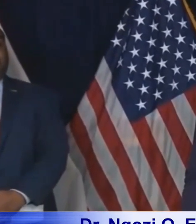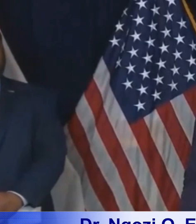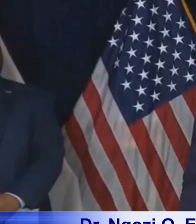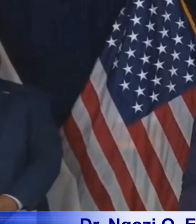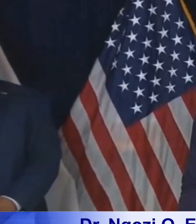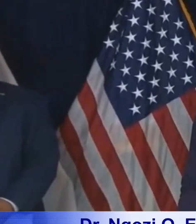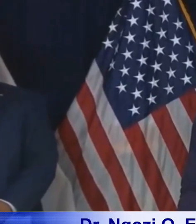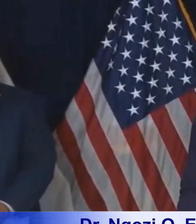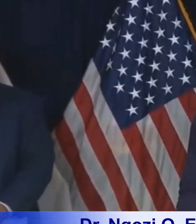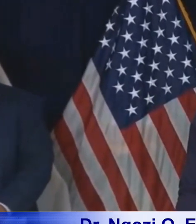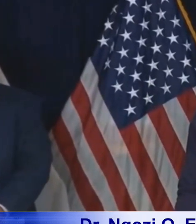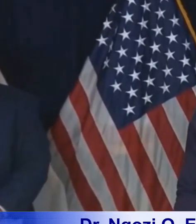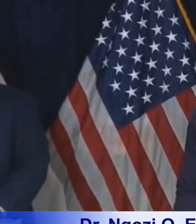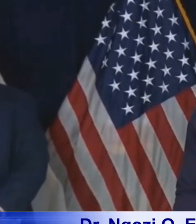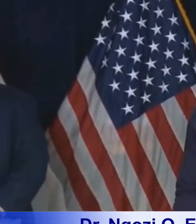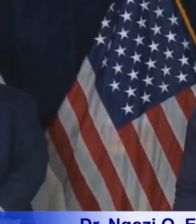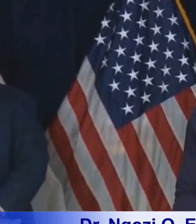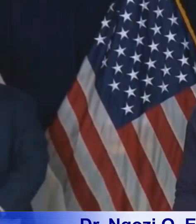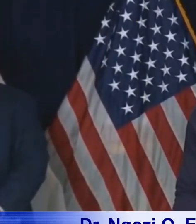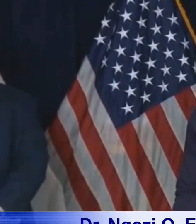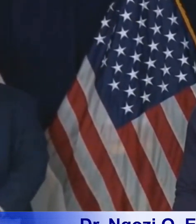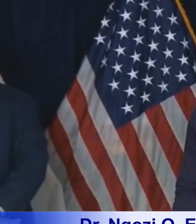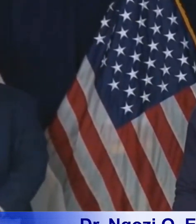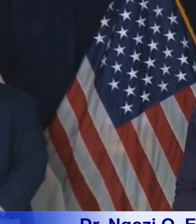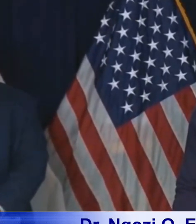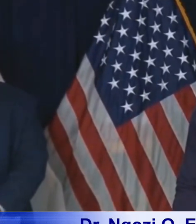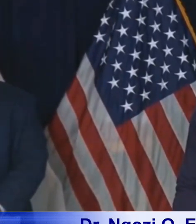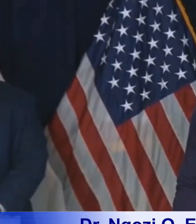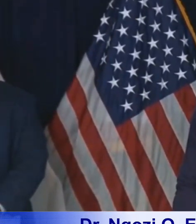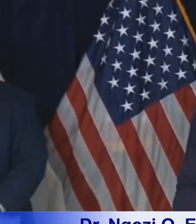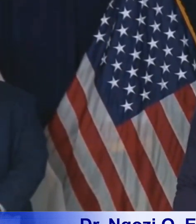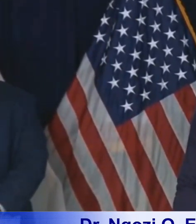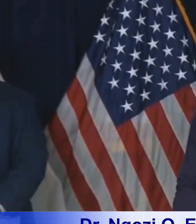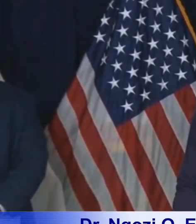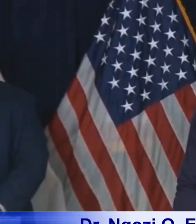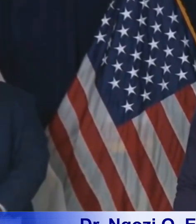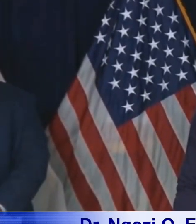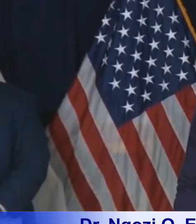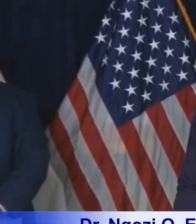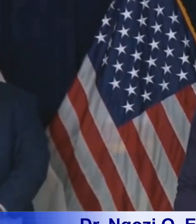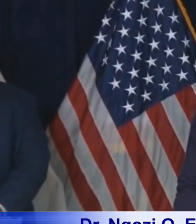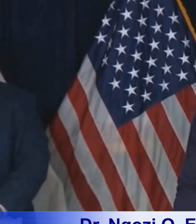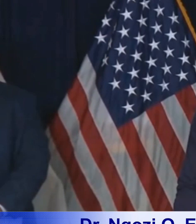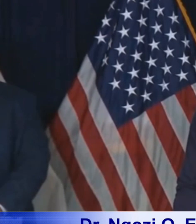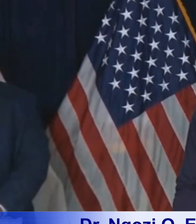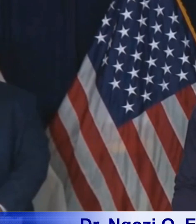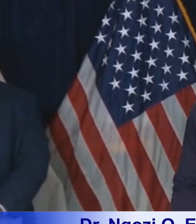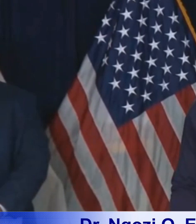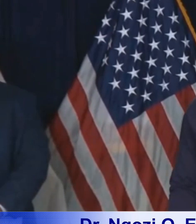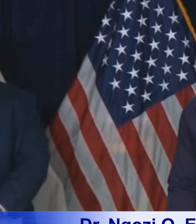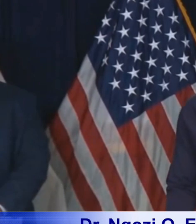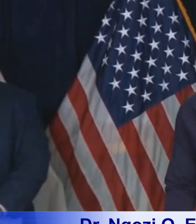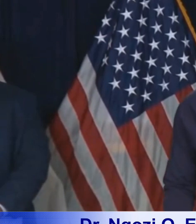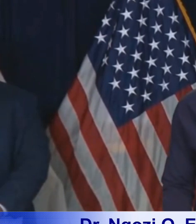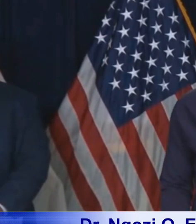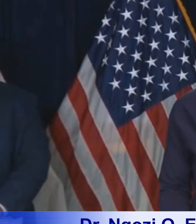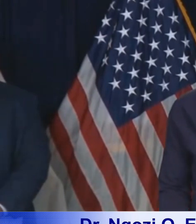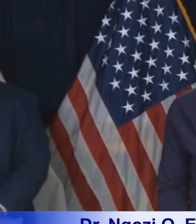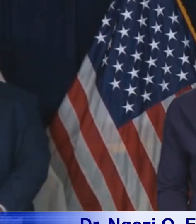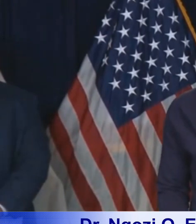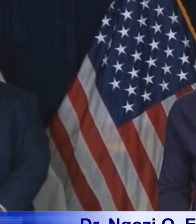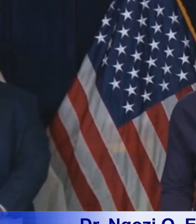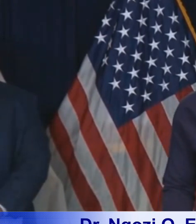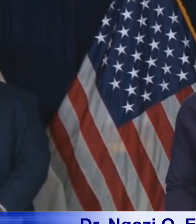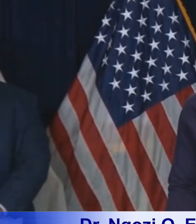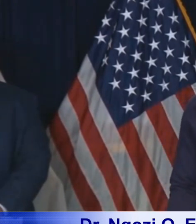Illinois to plan the curve, but we must be willing to do it. Today, IDPH informa that the